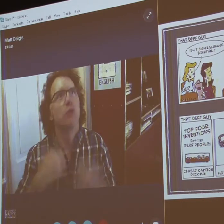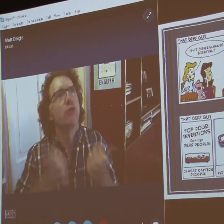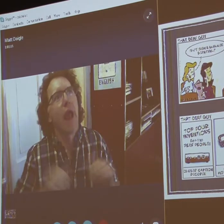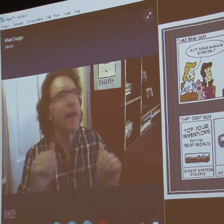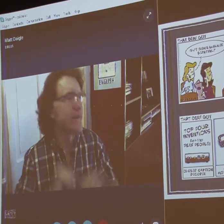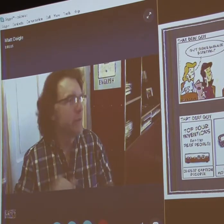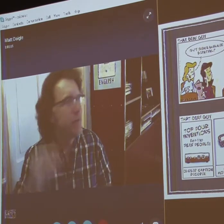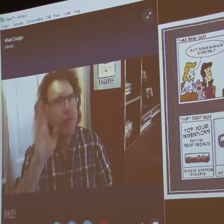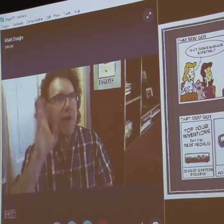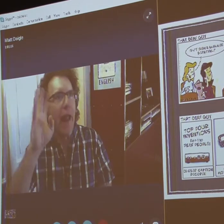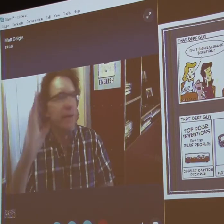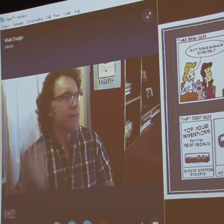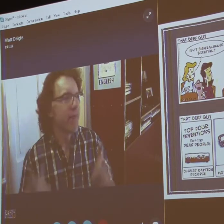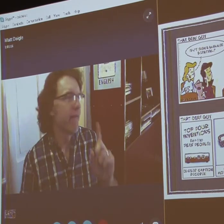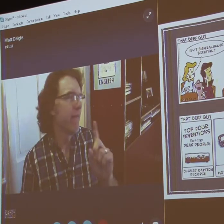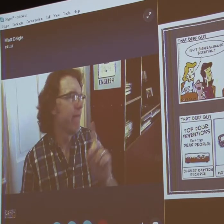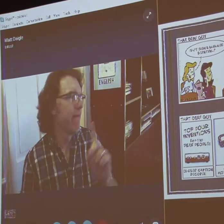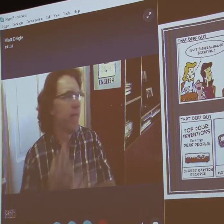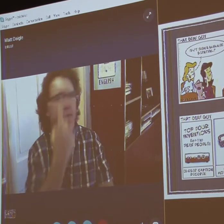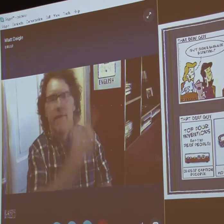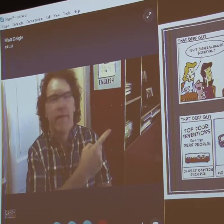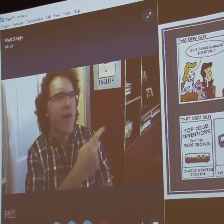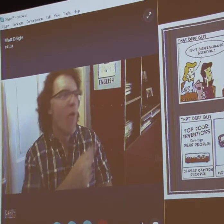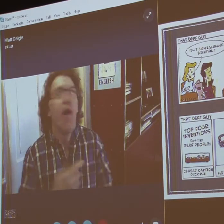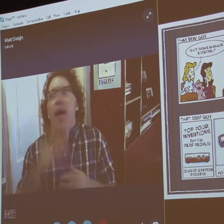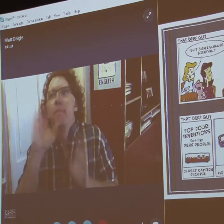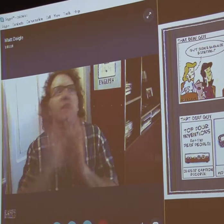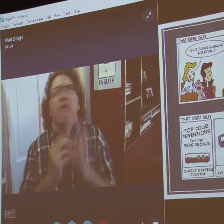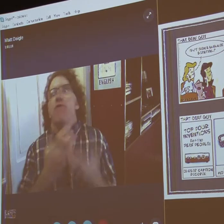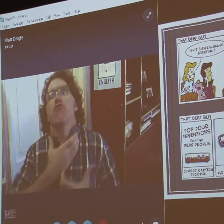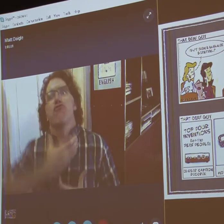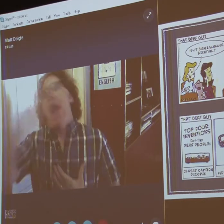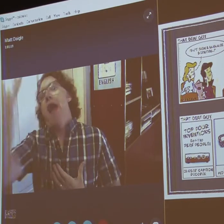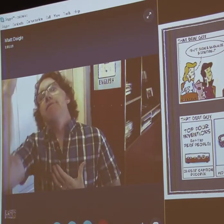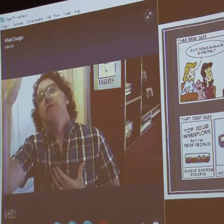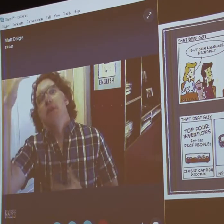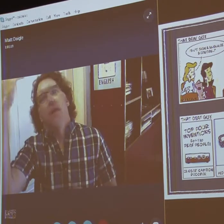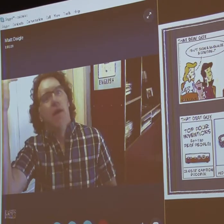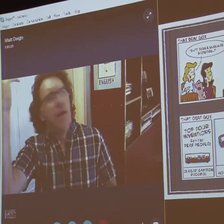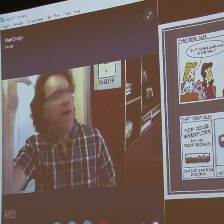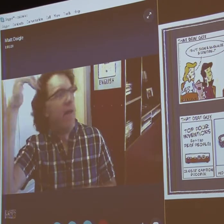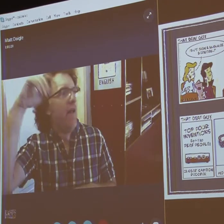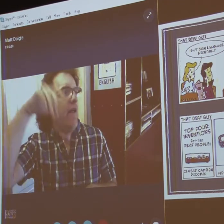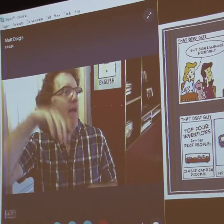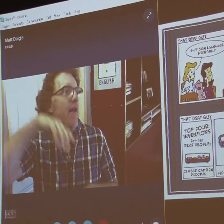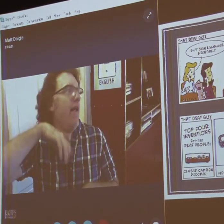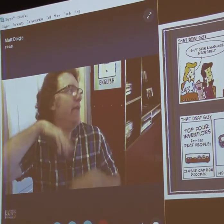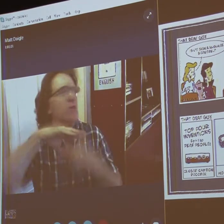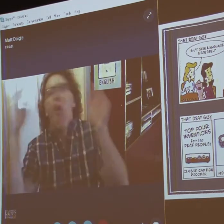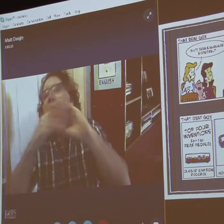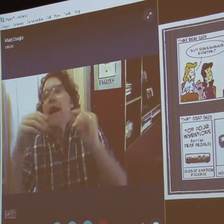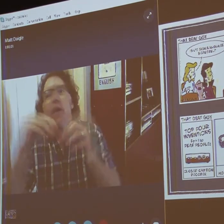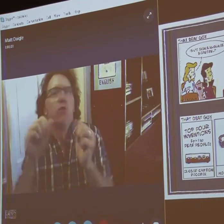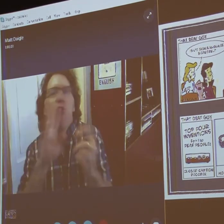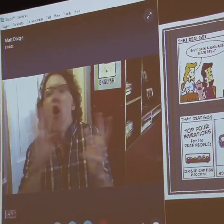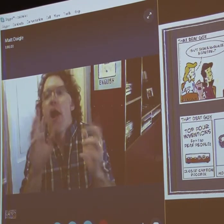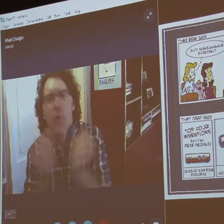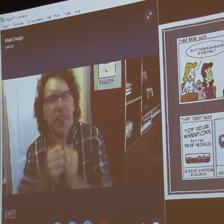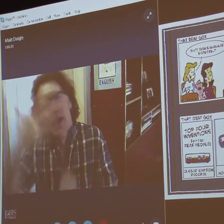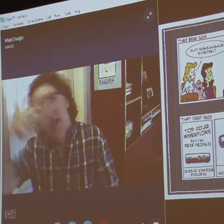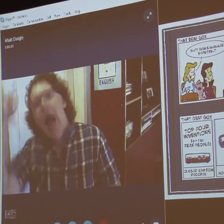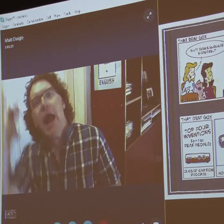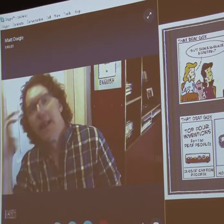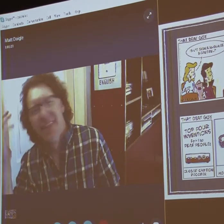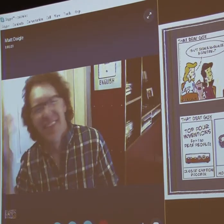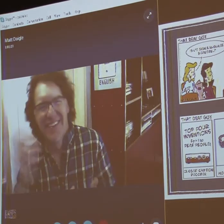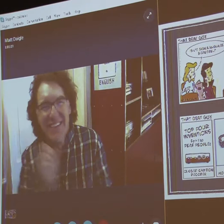And that's fun for us. Instead of us trying to create something that's way above, you know, about, maybe about animals or a giraffe